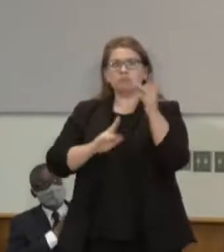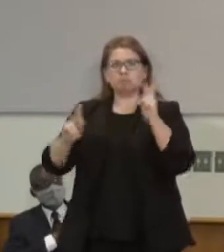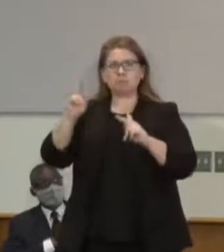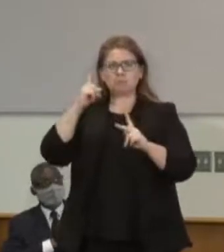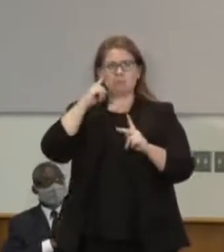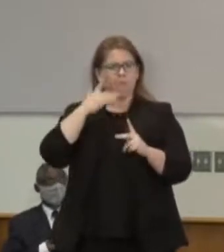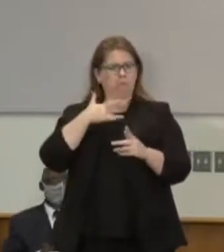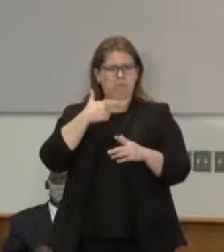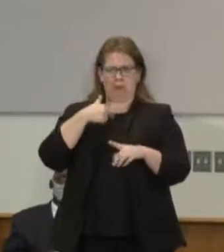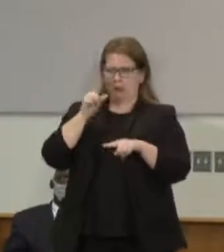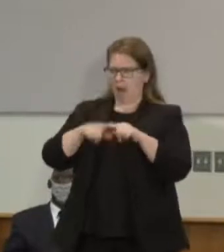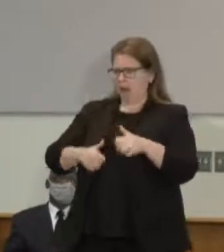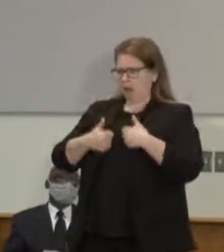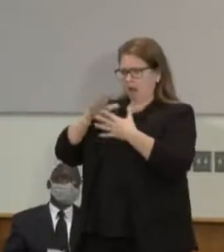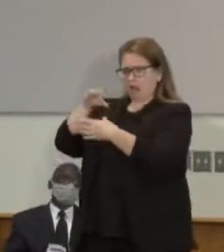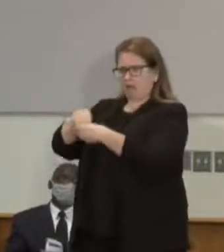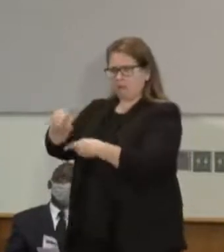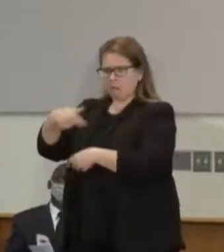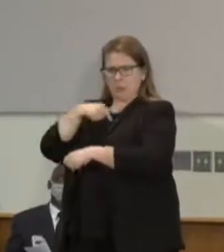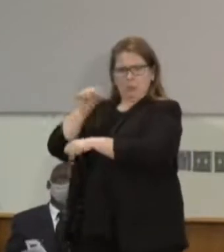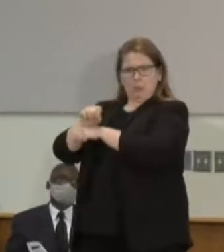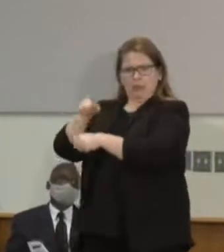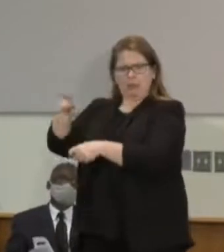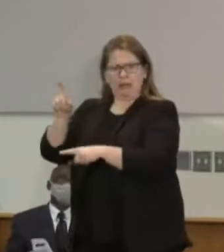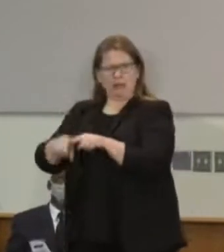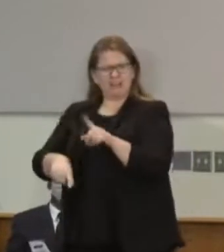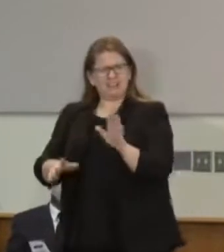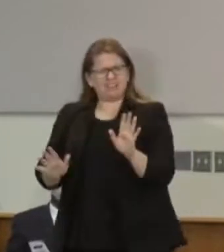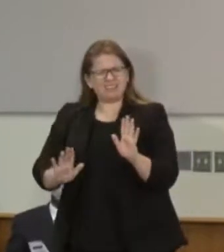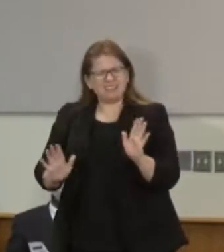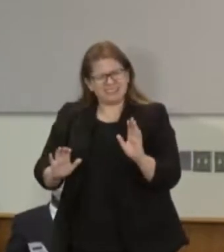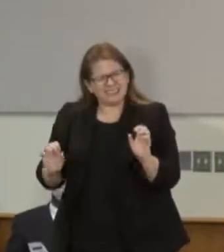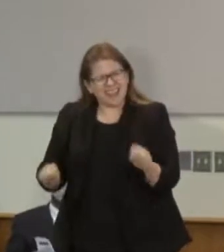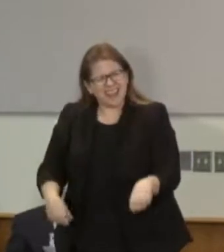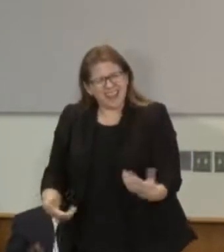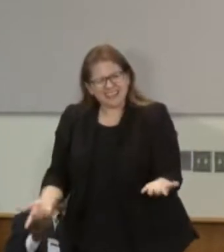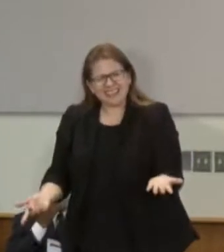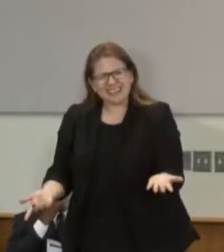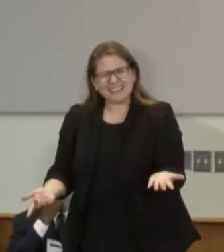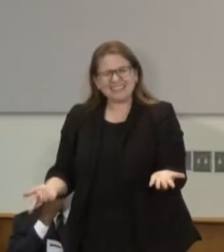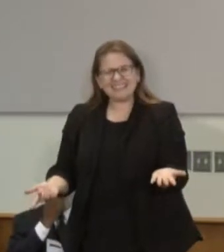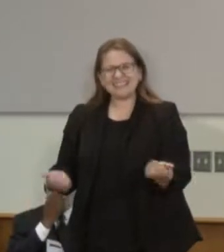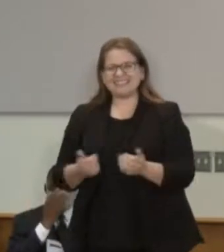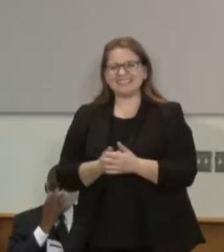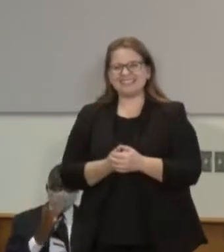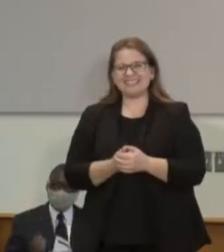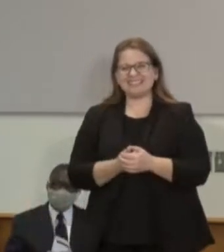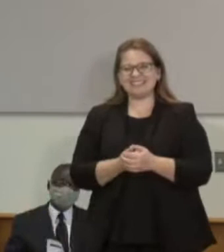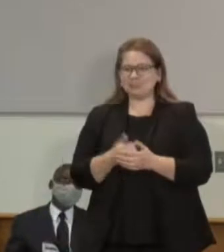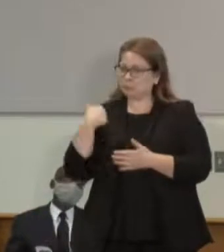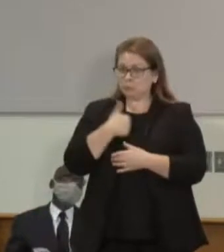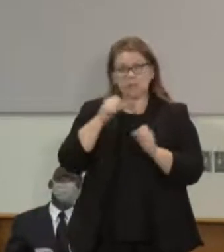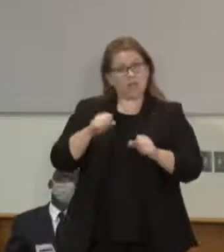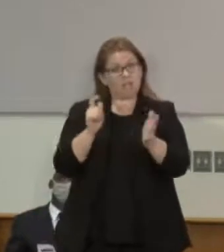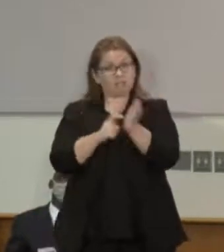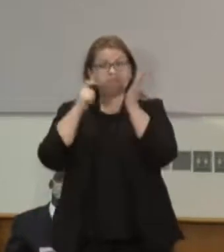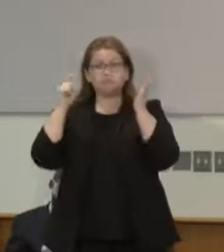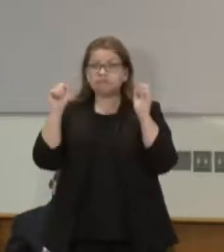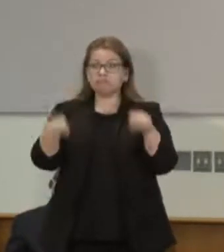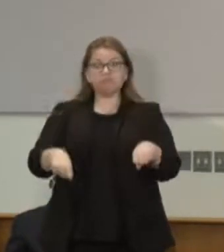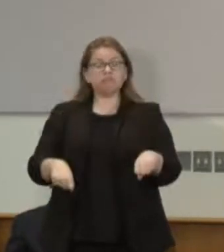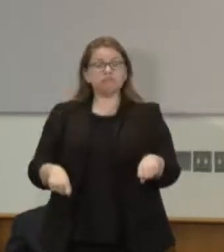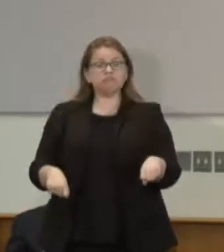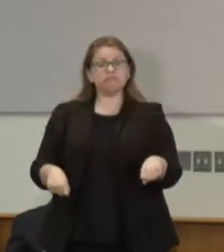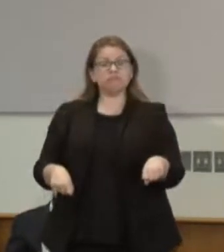the idea to set a number but the idea that you can't mandate it really is counterintuitive to me and I'm not sure what